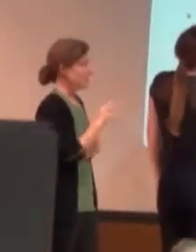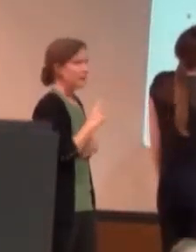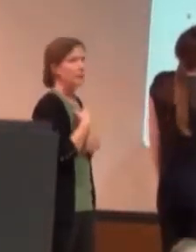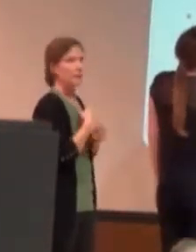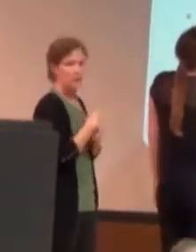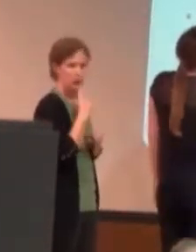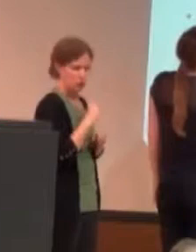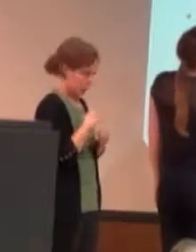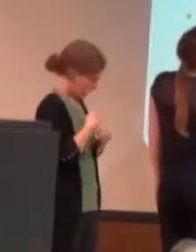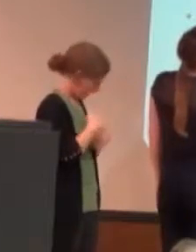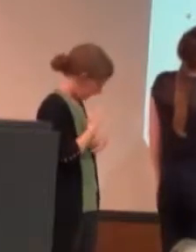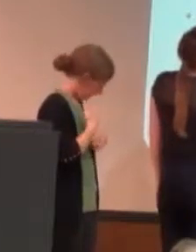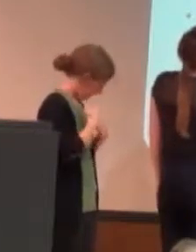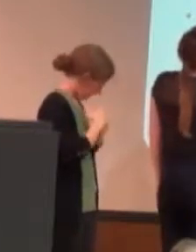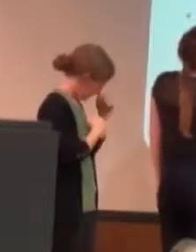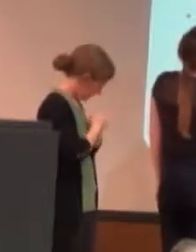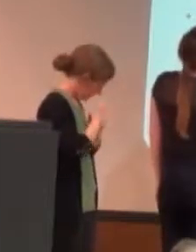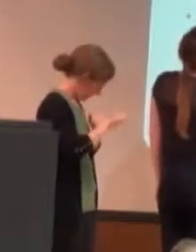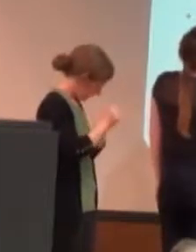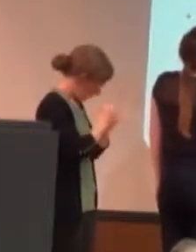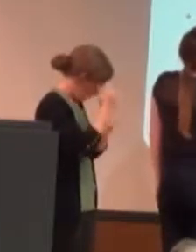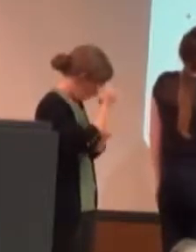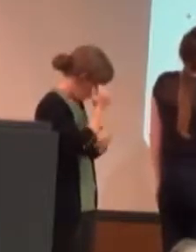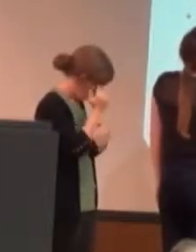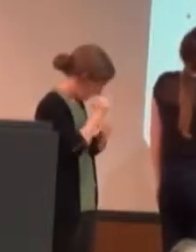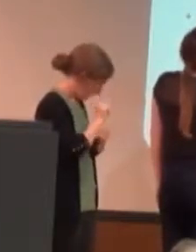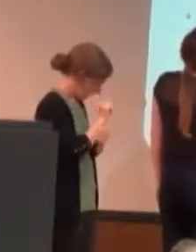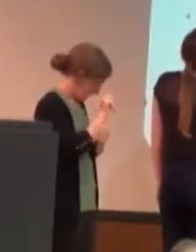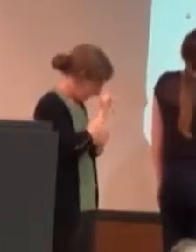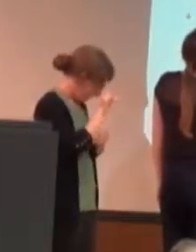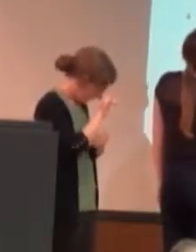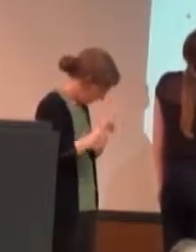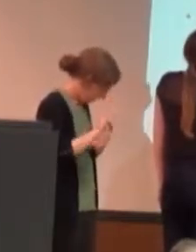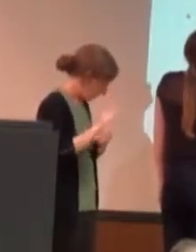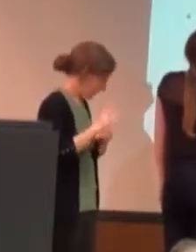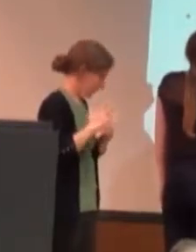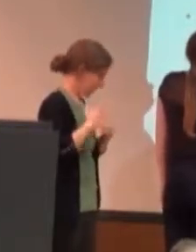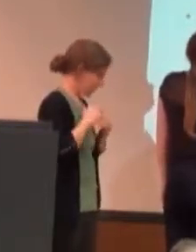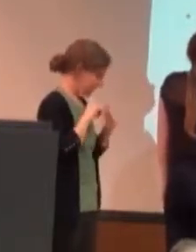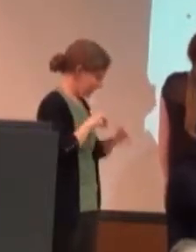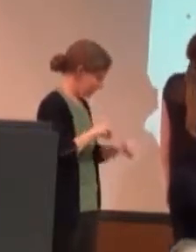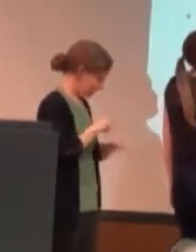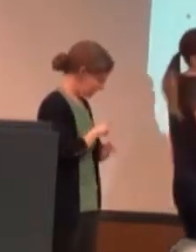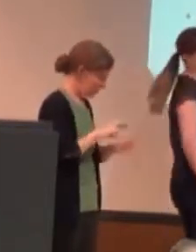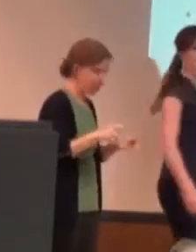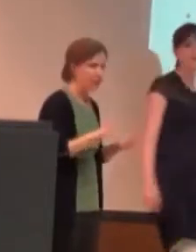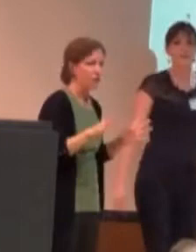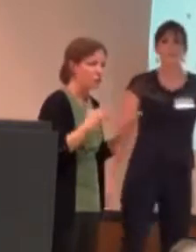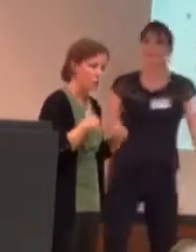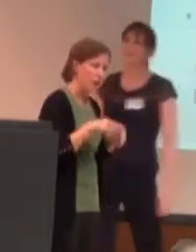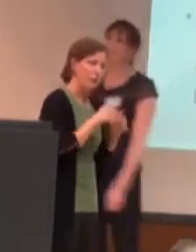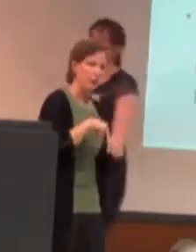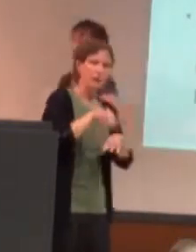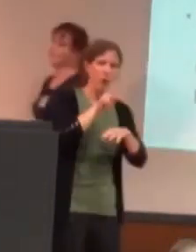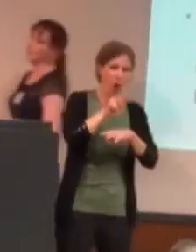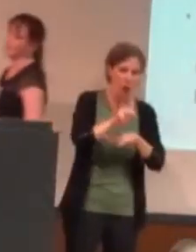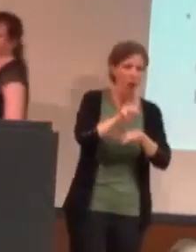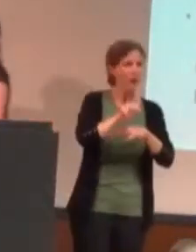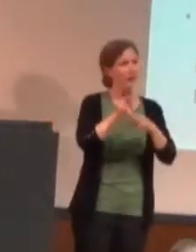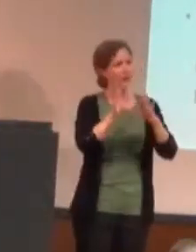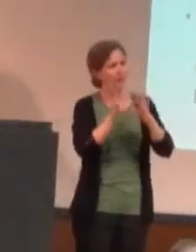make sure you feel comfortable with your knowledge of sexuality. Have answers prepared. That kind of thing.